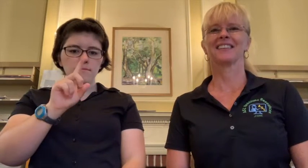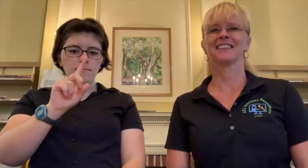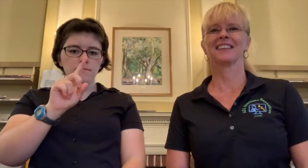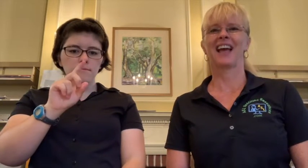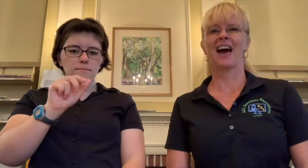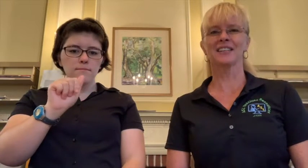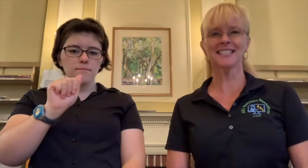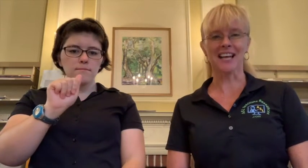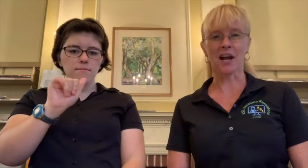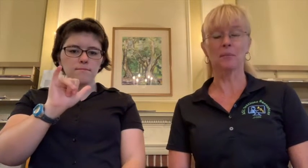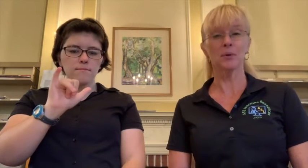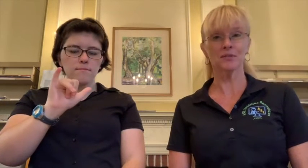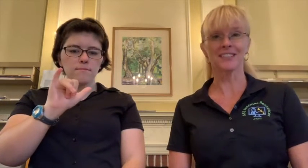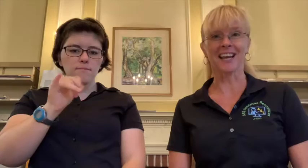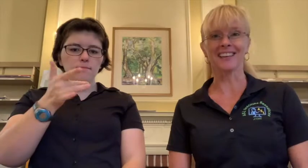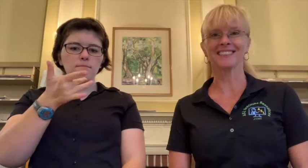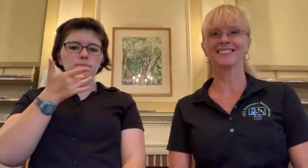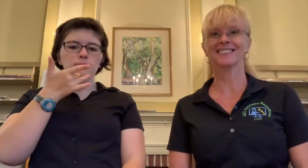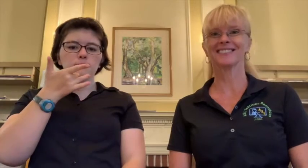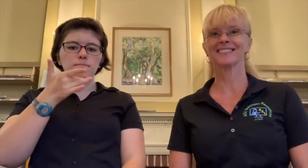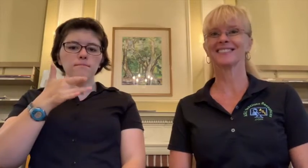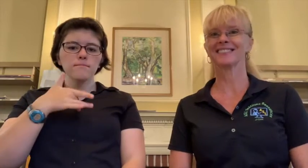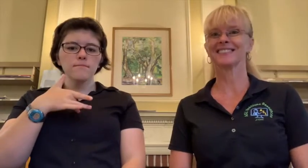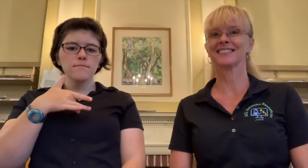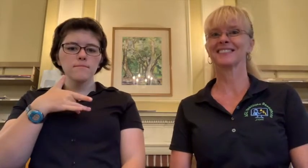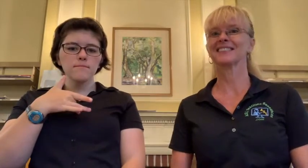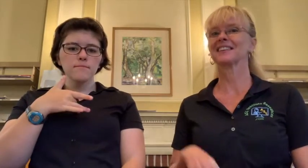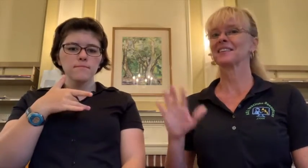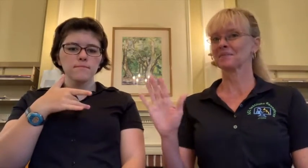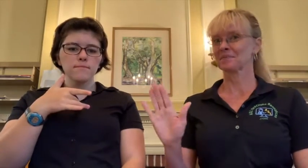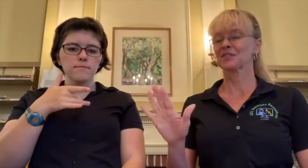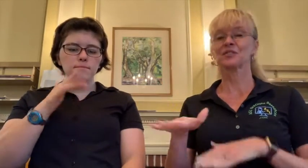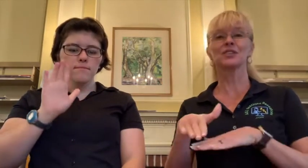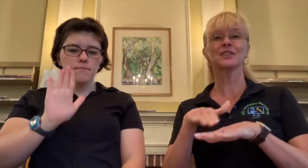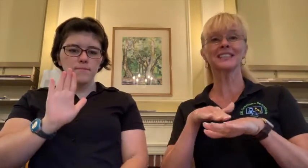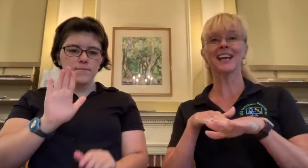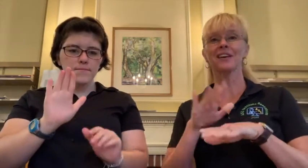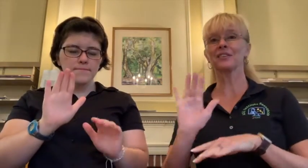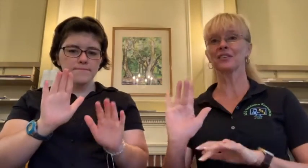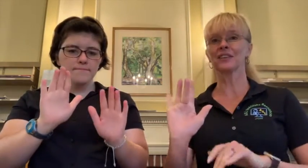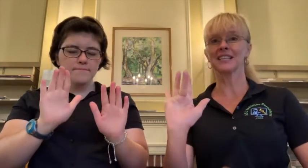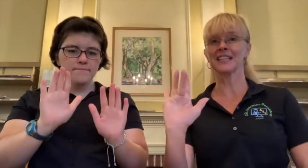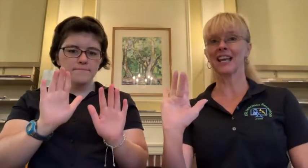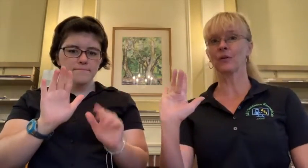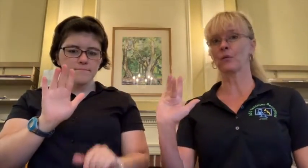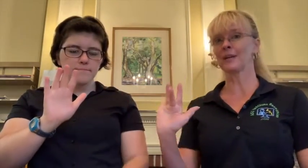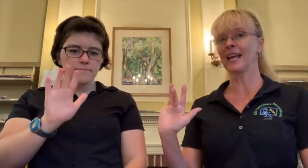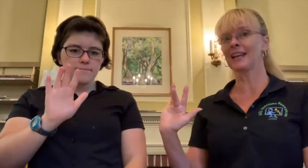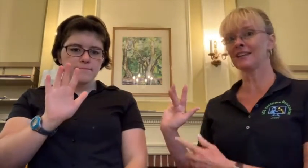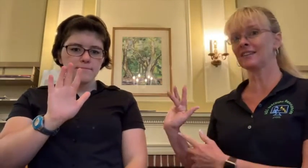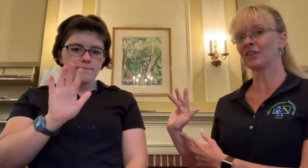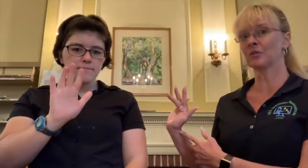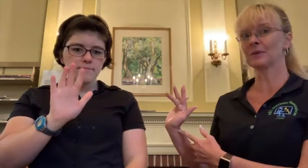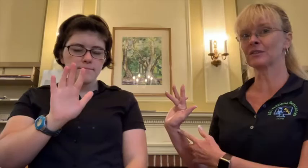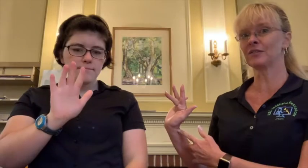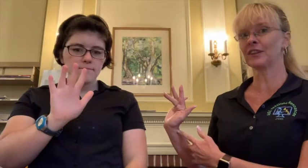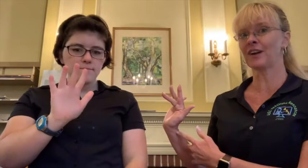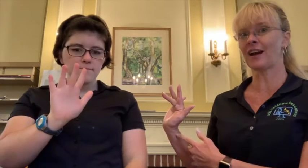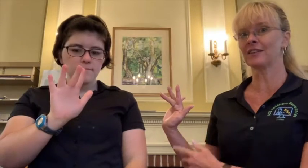how to sign birthday so slow it down you're going to take one hand your middle finger out